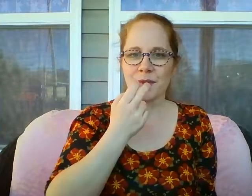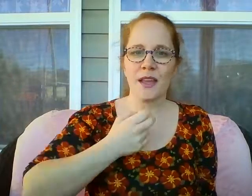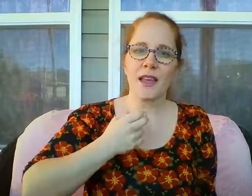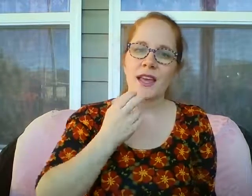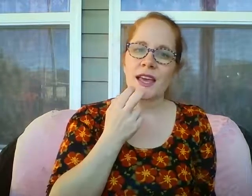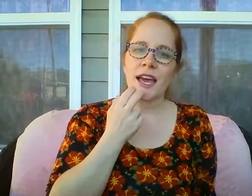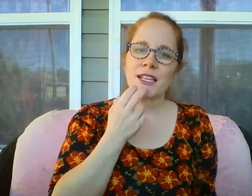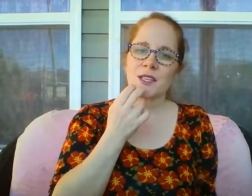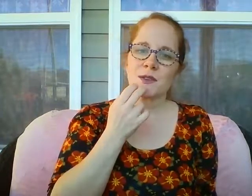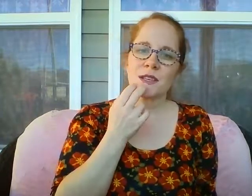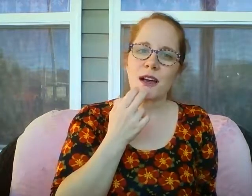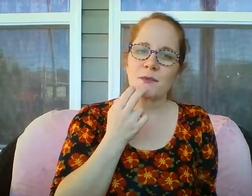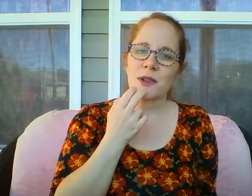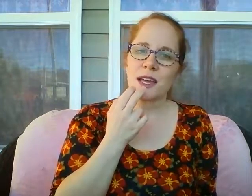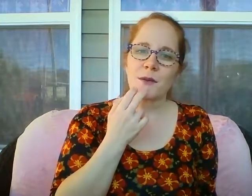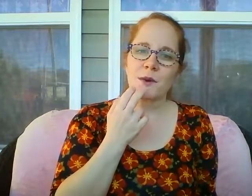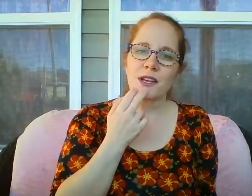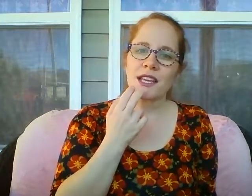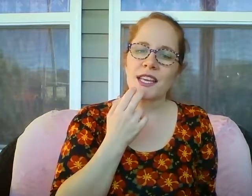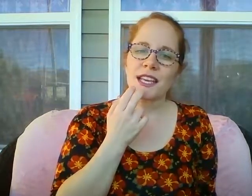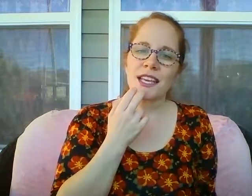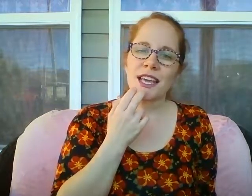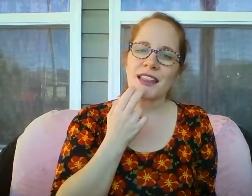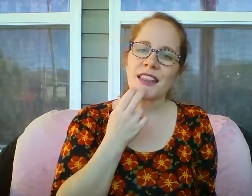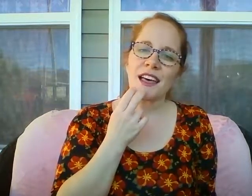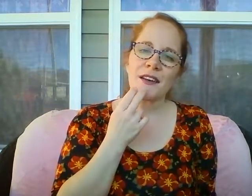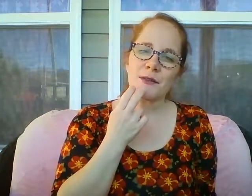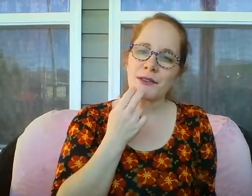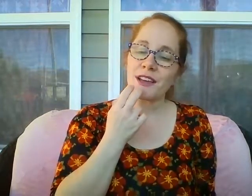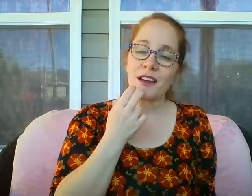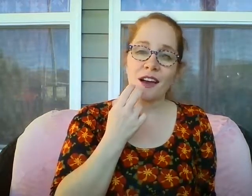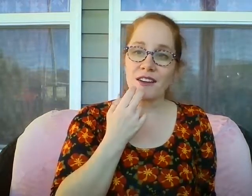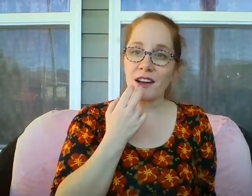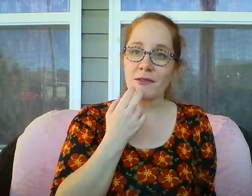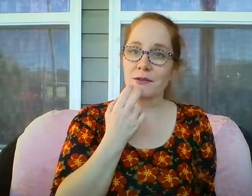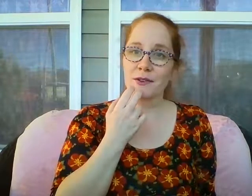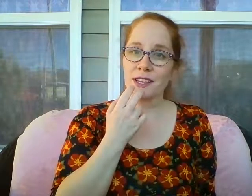I choose God's plan where healing and love are offered freely.